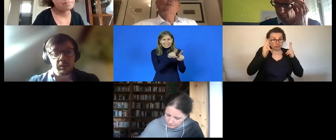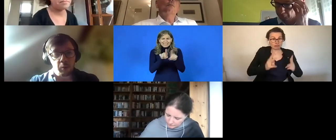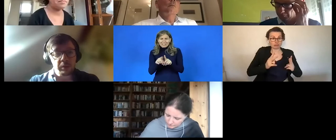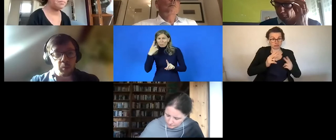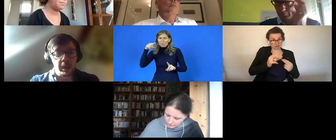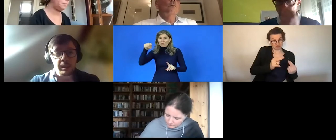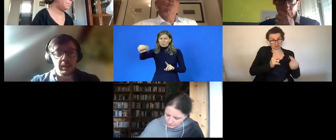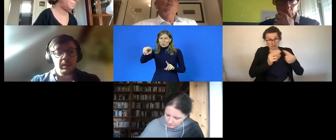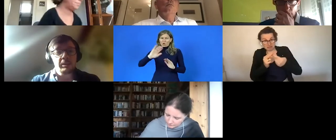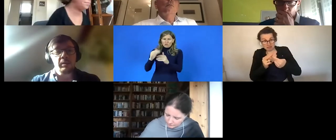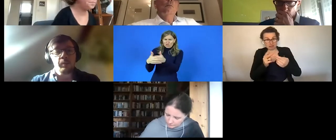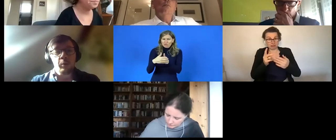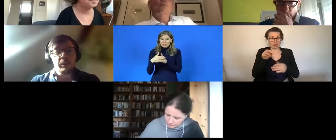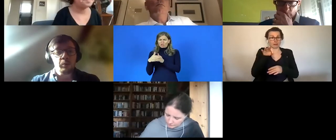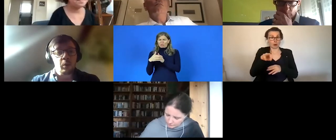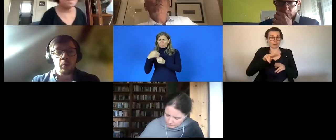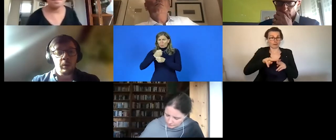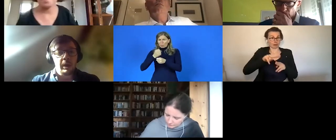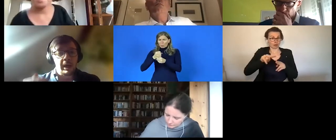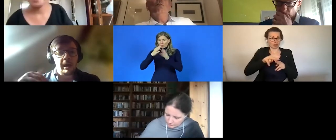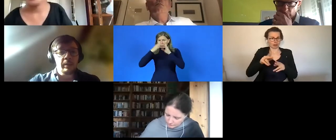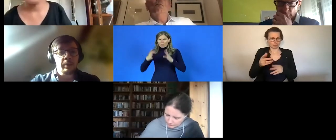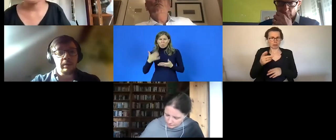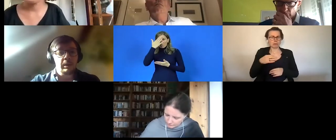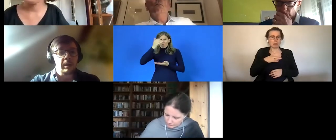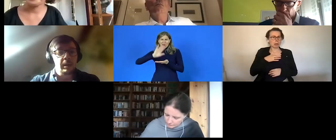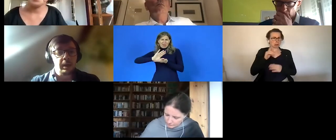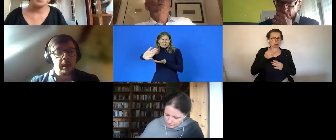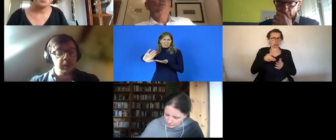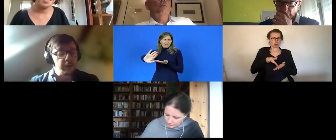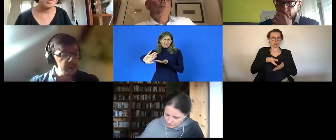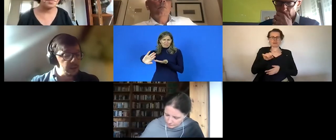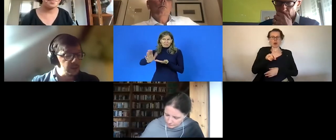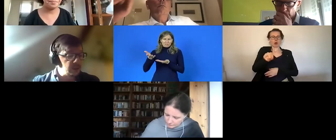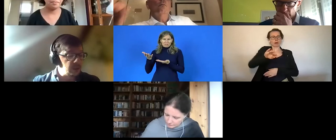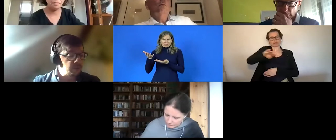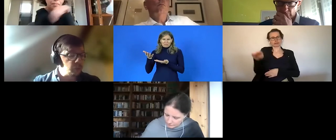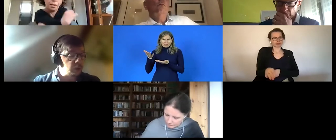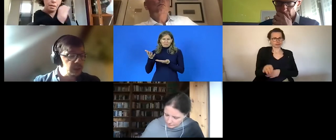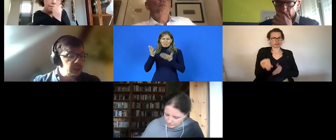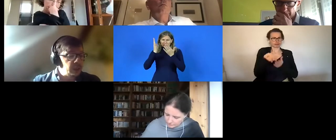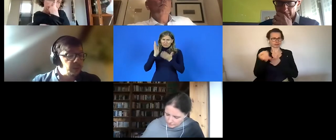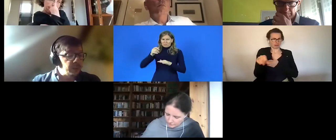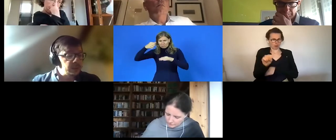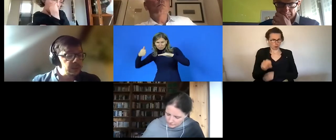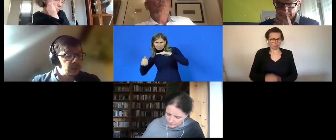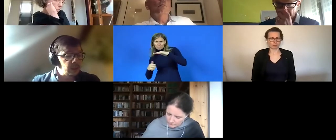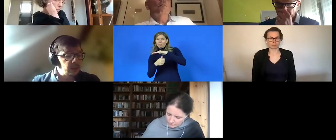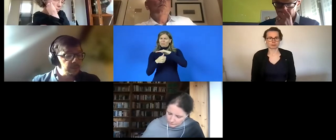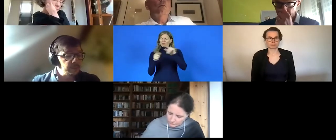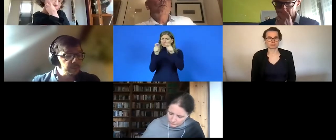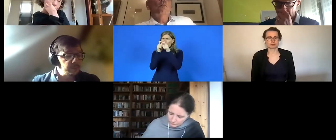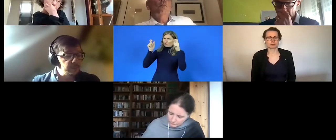because there's no reason why shelter employment should go under uh under these these frameworks but